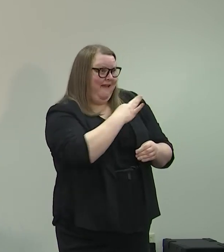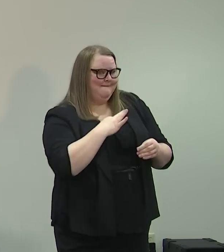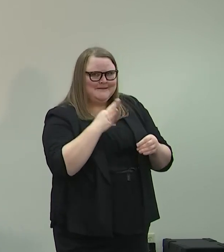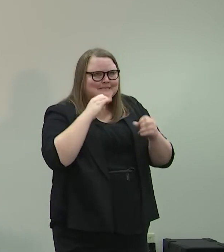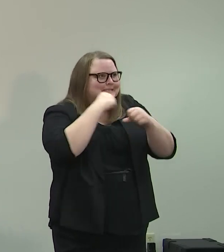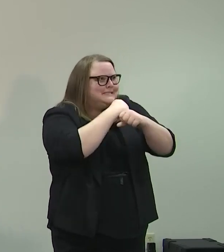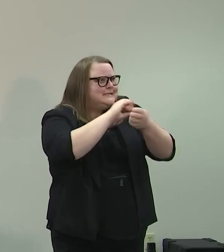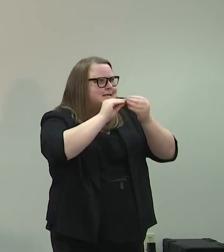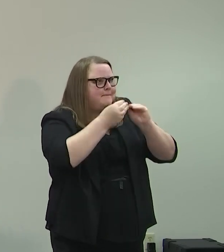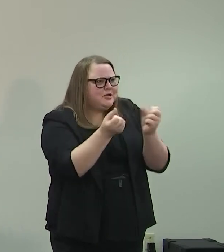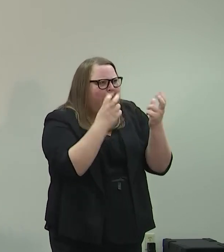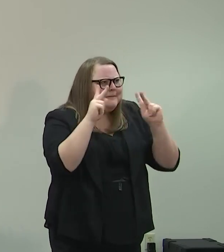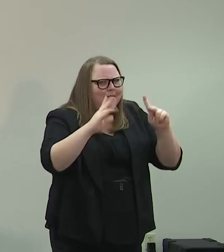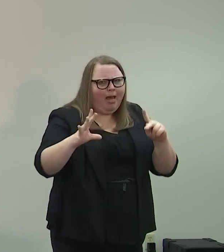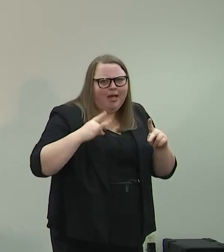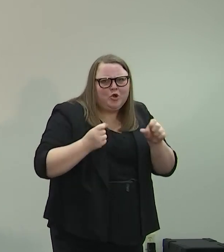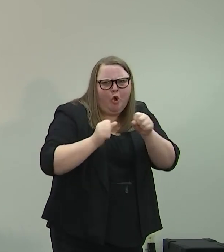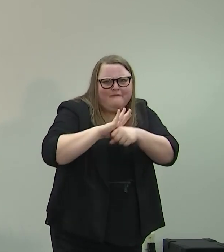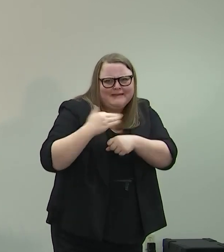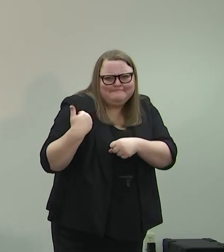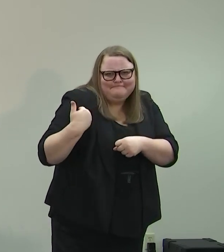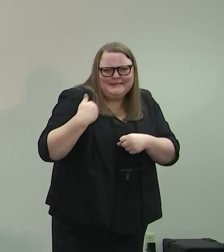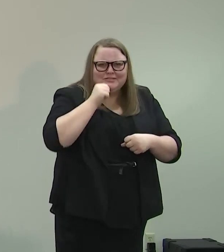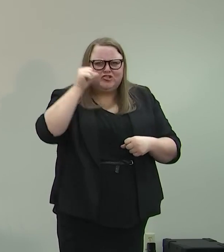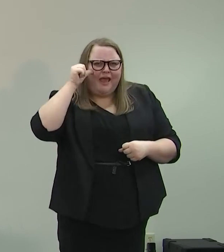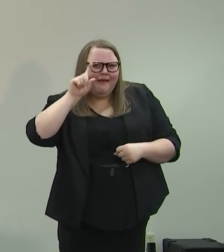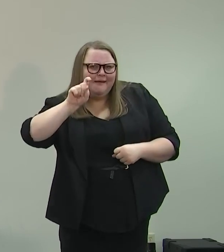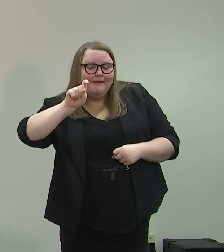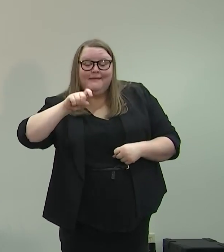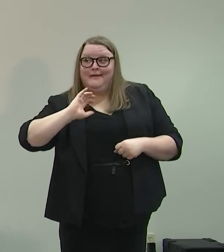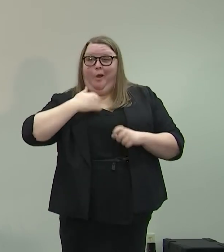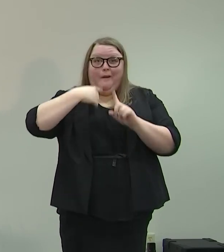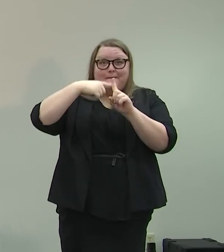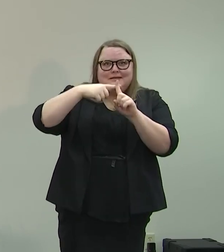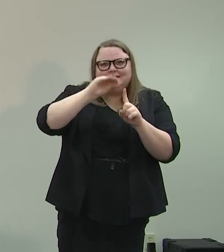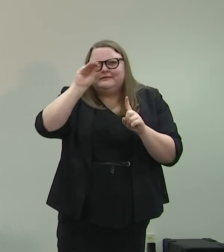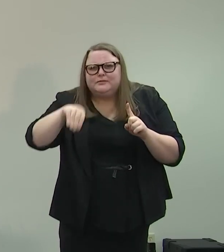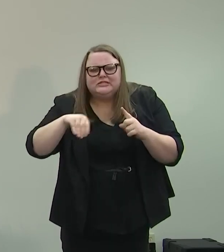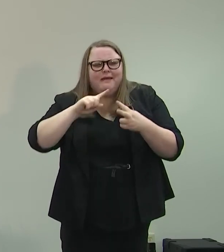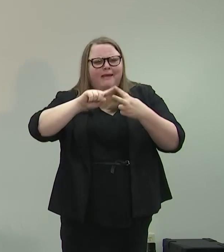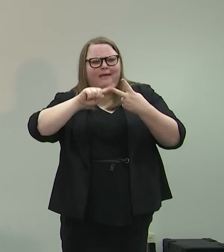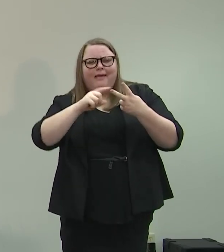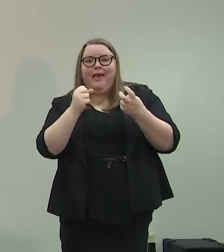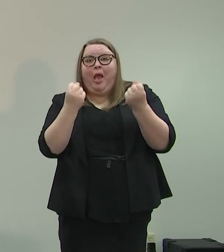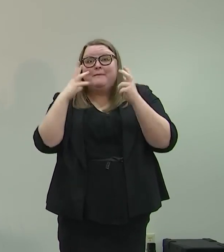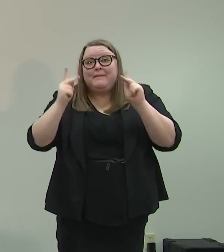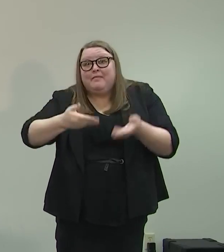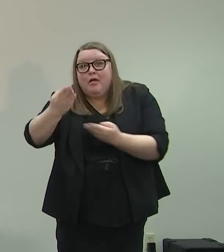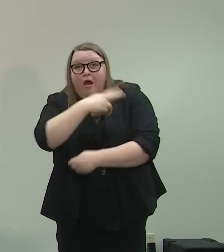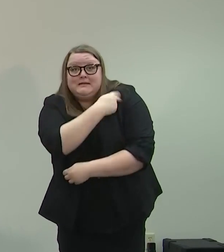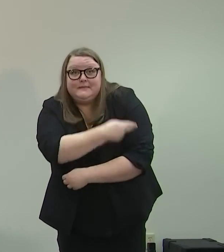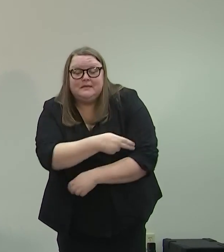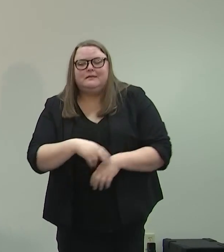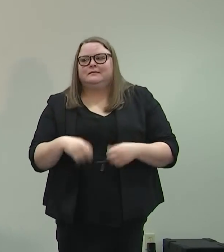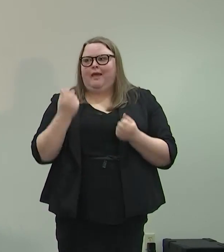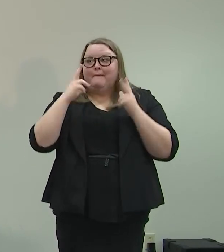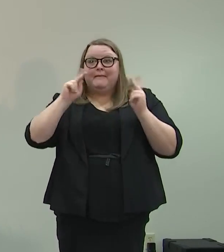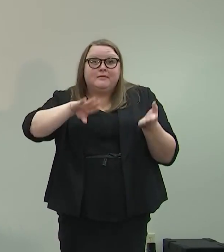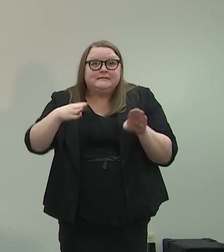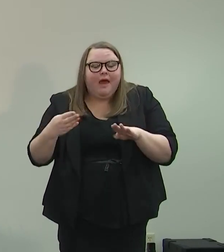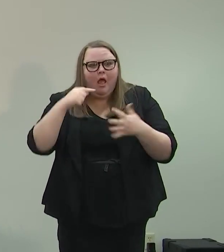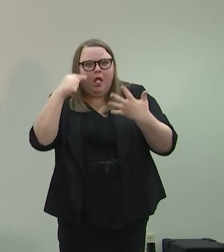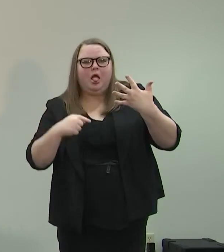statistics from the day before, from the day before, you our positivity ratios, our hospitalization counts, our deaths and so forth.